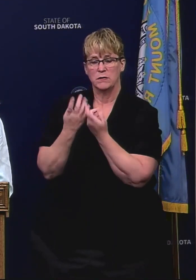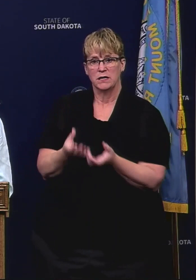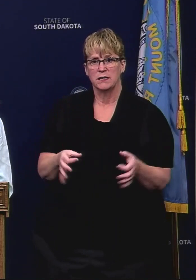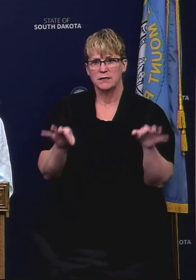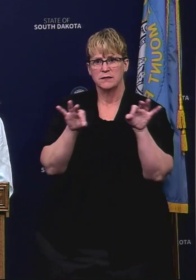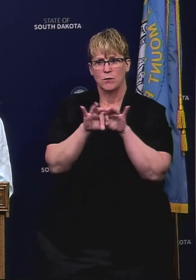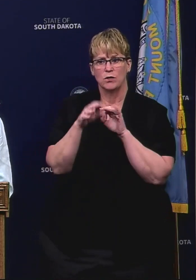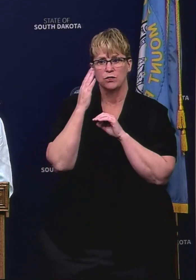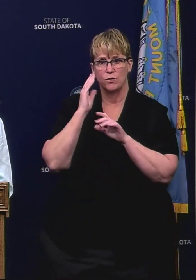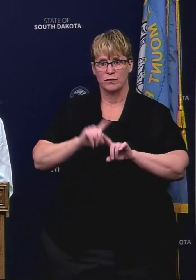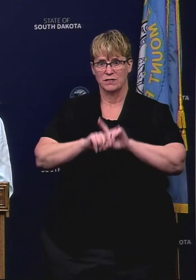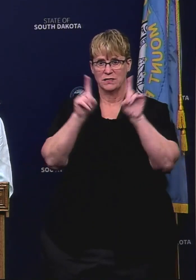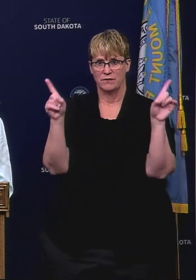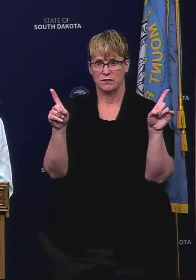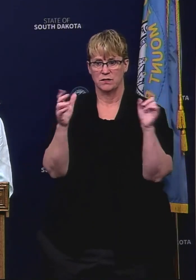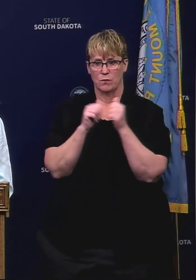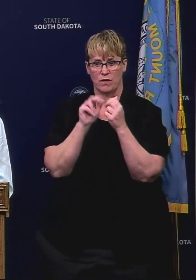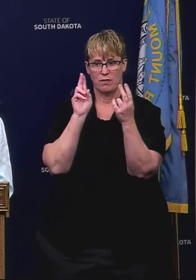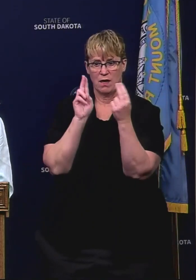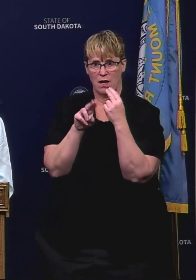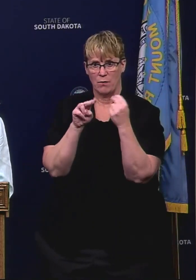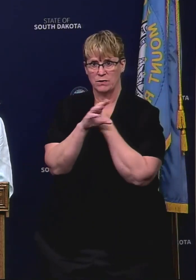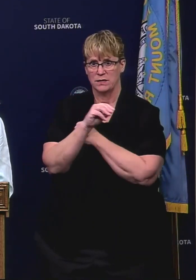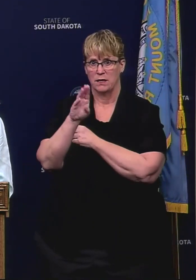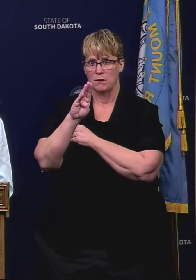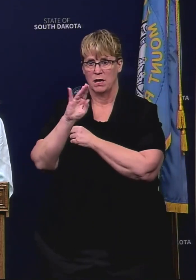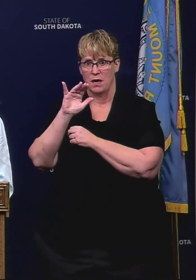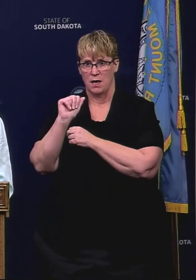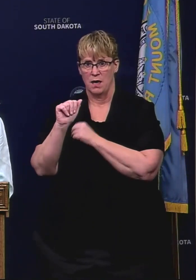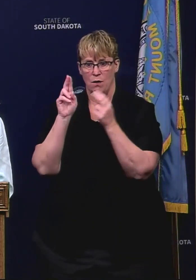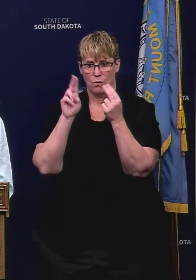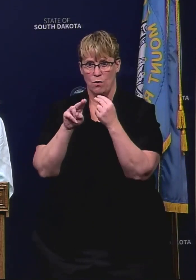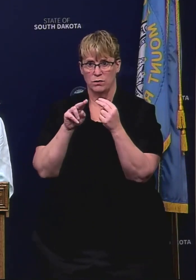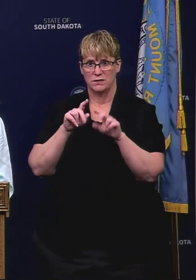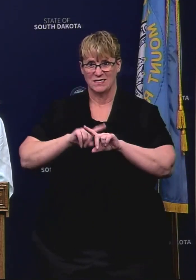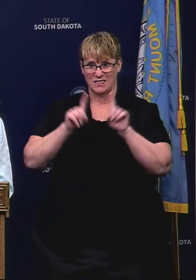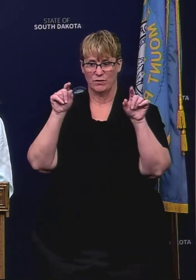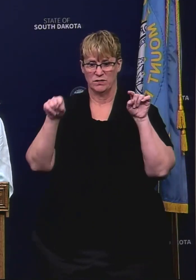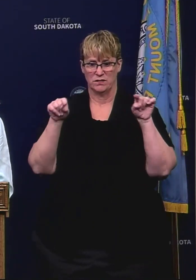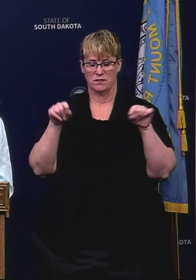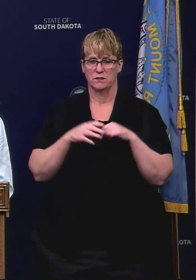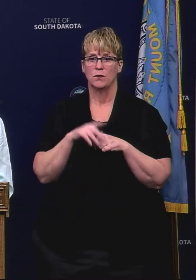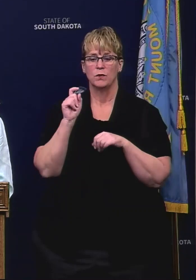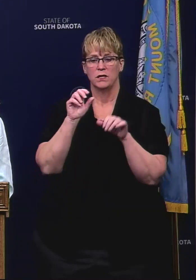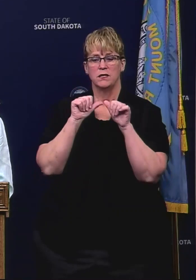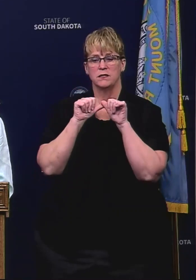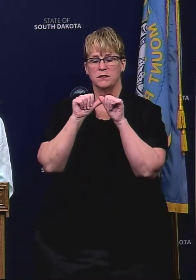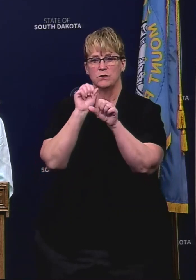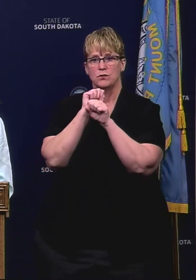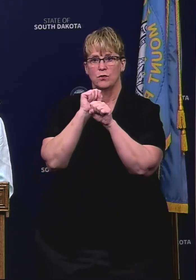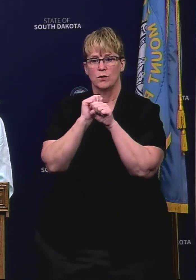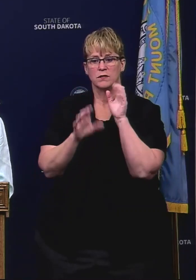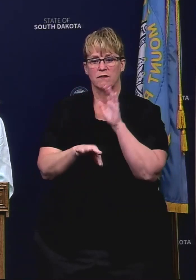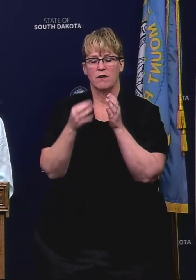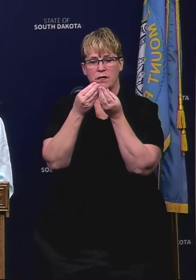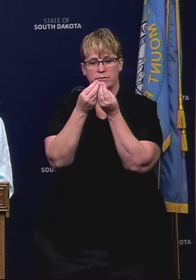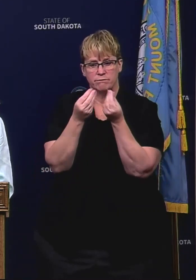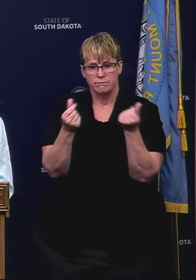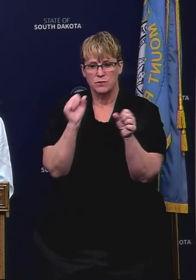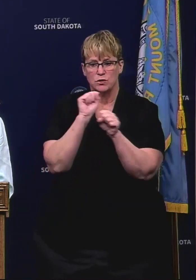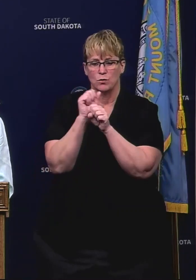for them to know there's a difference between those highways and BIA roads and that we need to continue to work to find a resolution